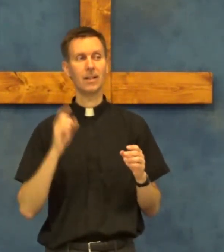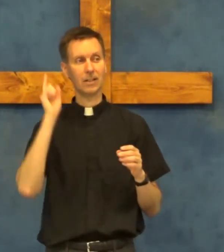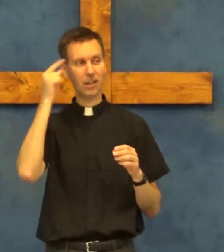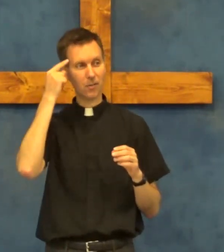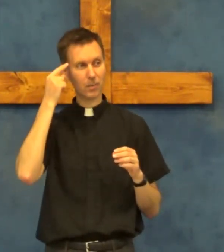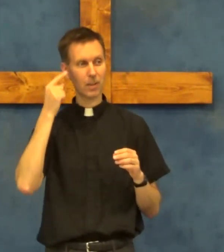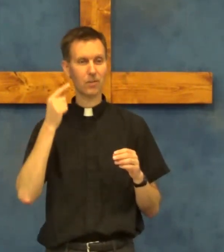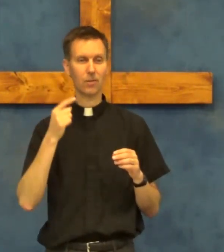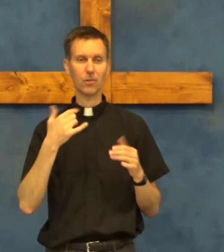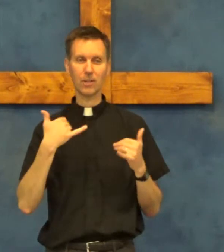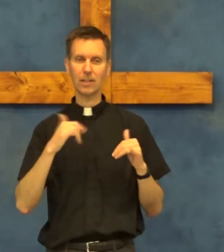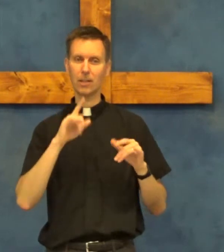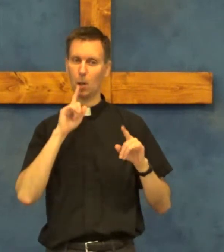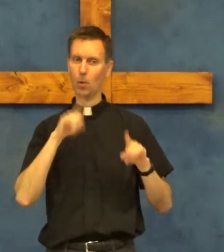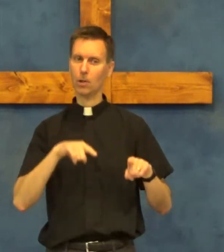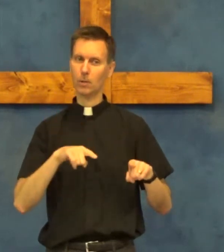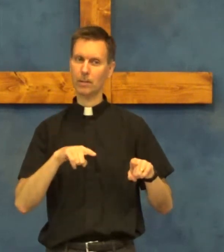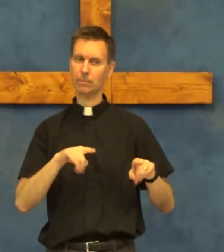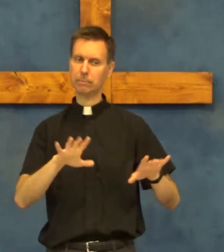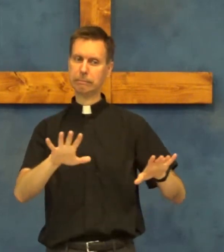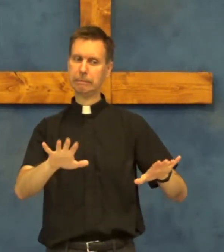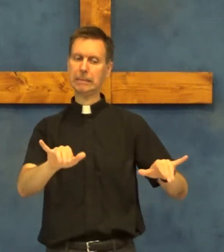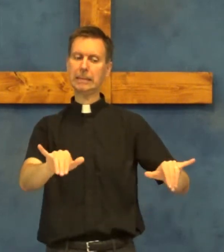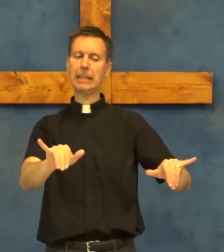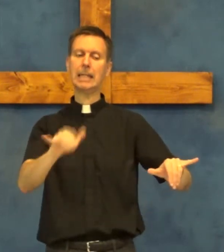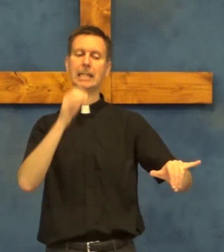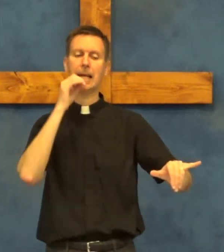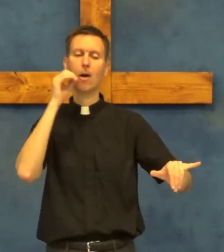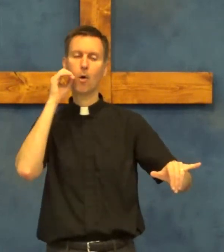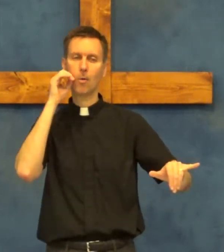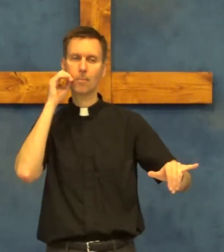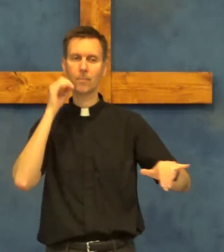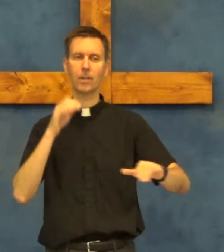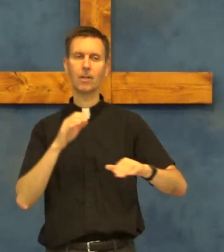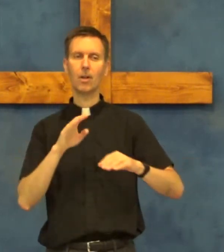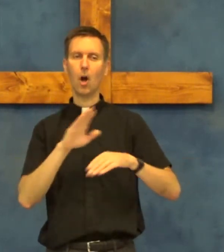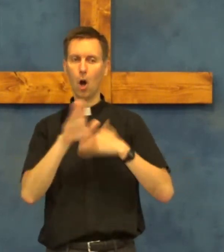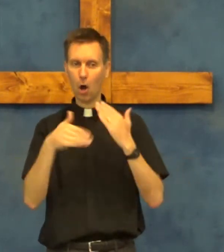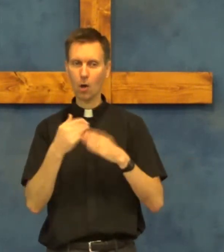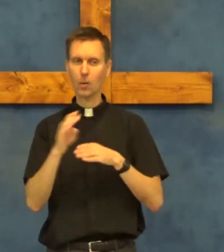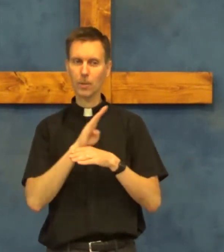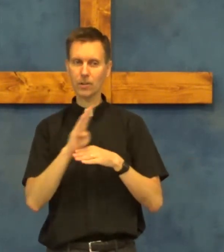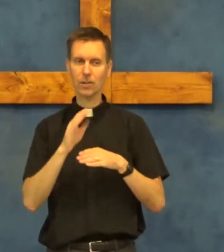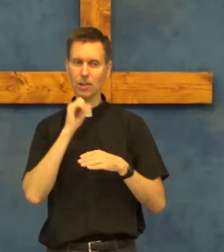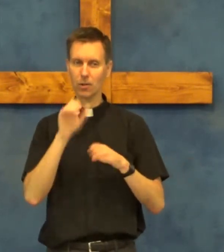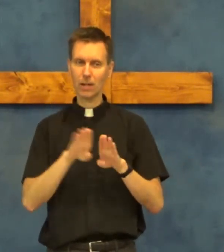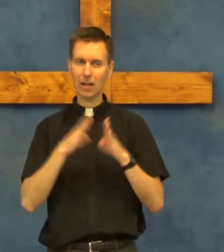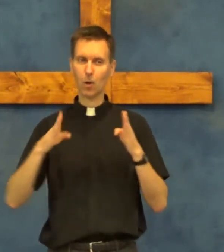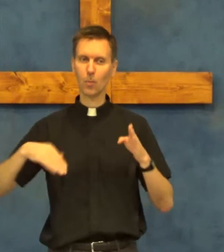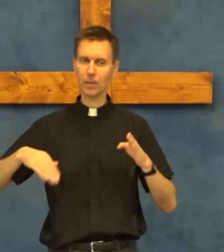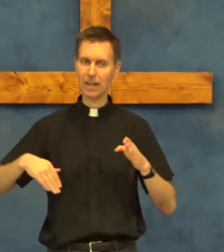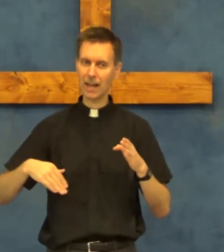governments are still ordering stay home all the businesses are not open yet